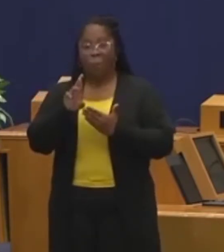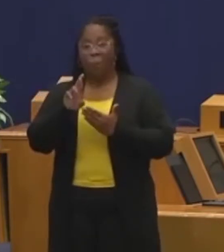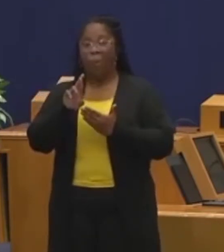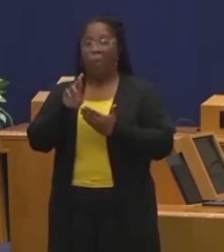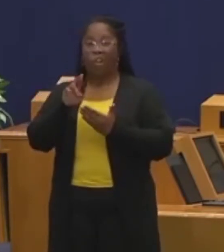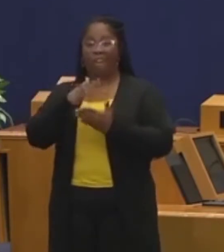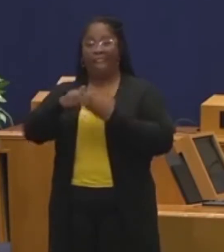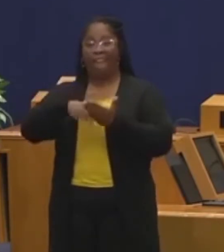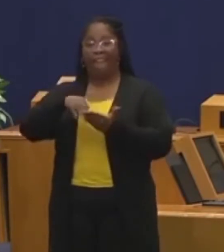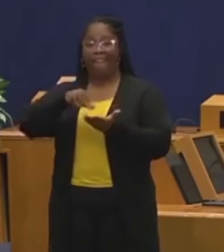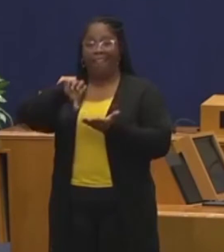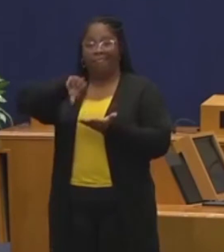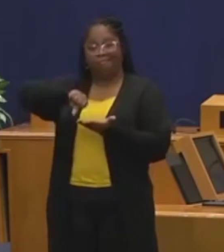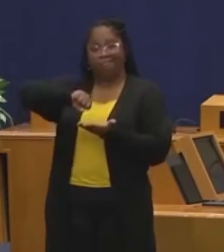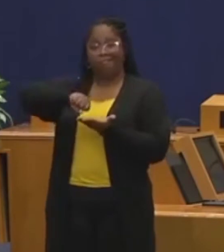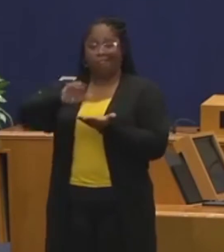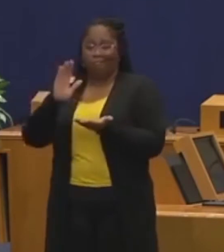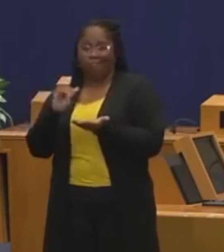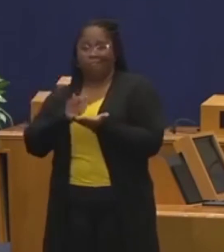it's hand sanitized again.